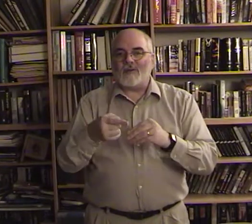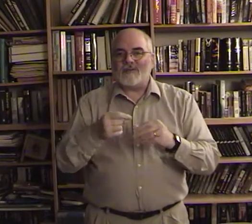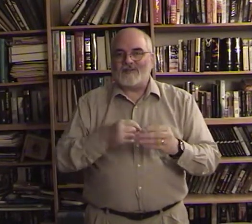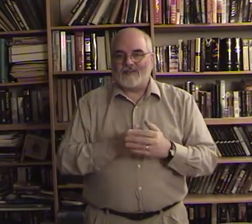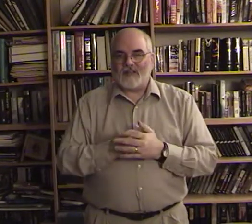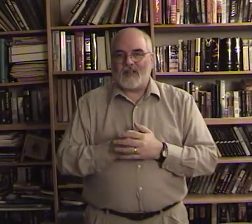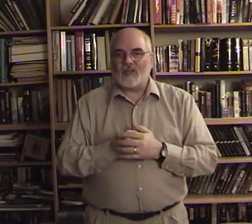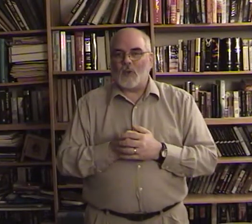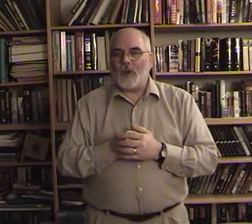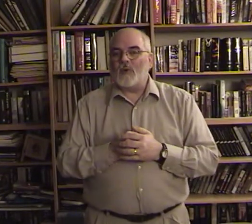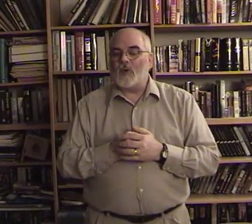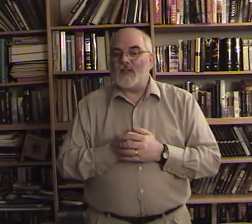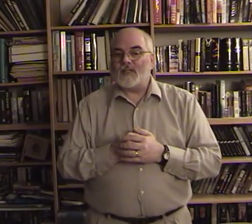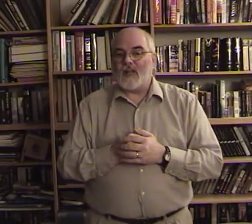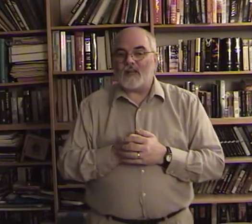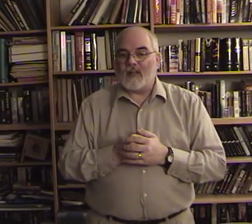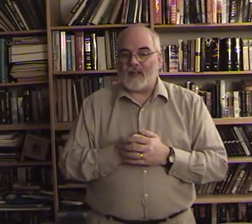is the way we're going to sign that